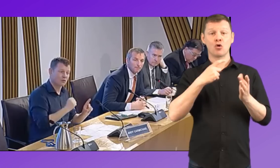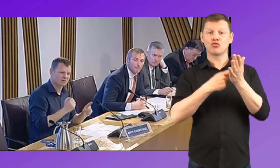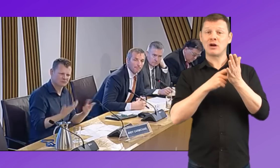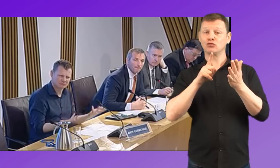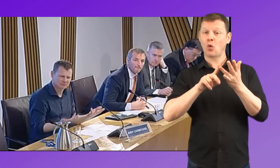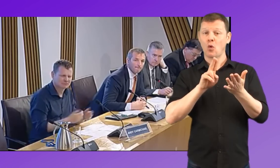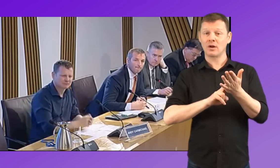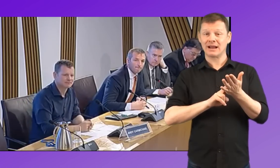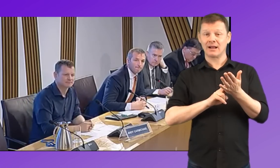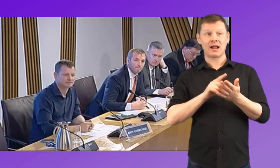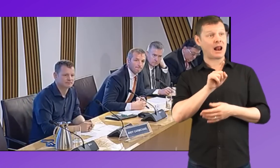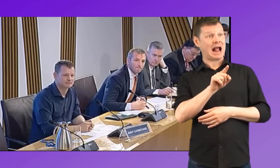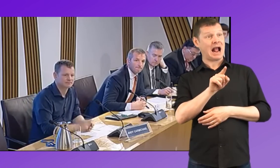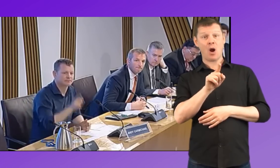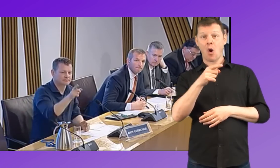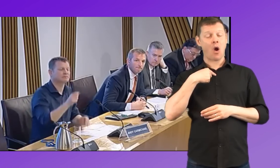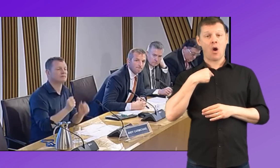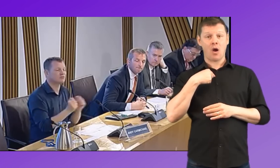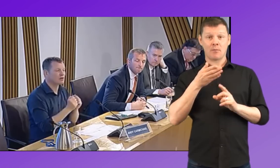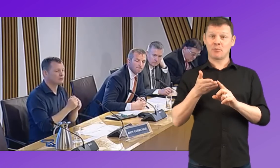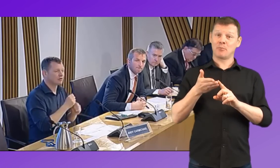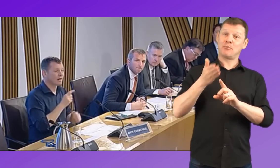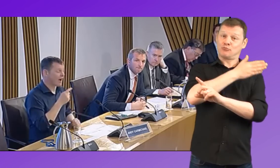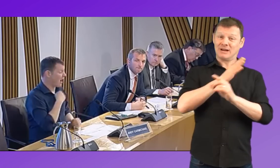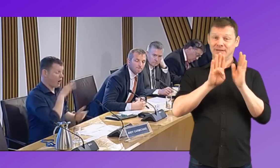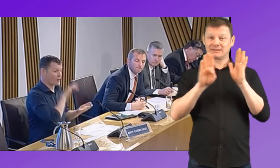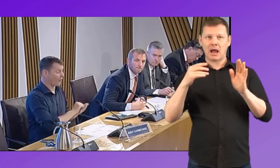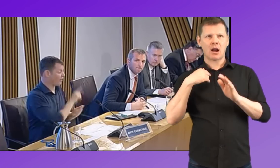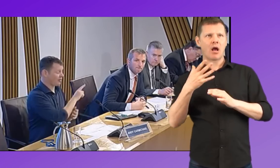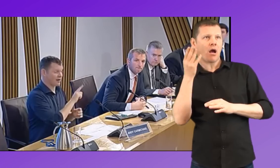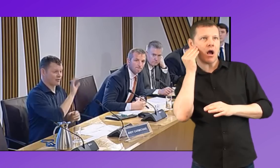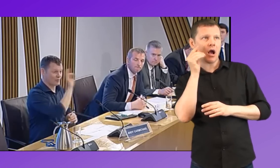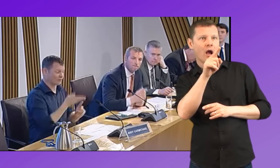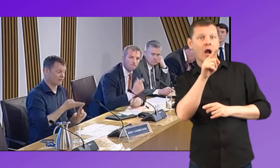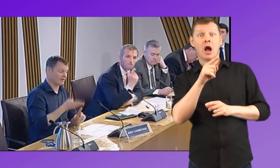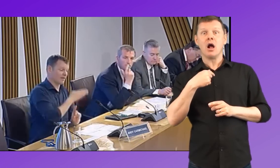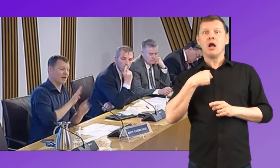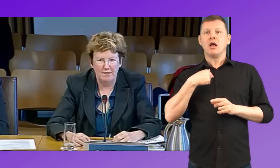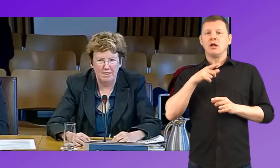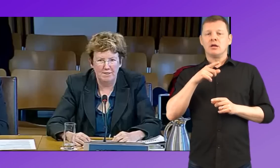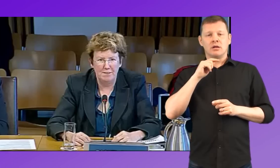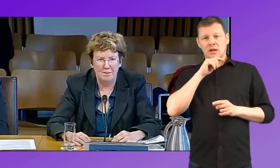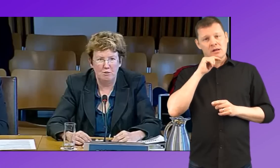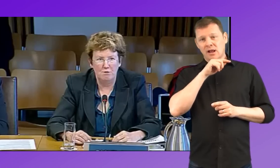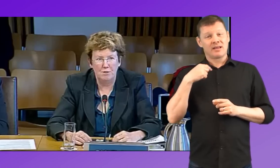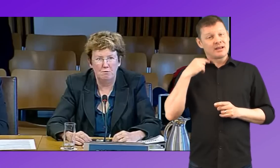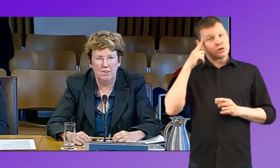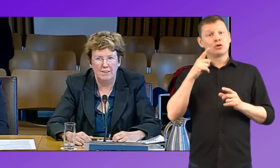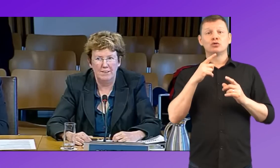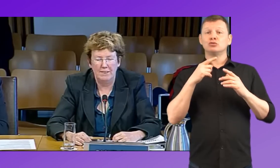Yeah, I'm really glad you asked that question. I caught it on the monitor downstairs, actually, as you were asking it to the previous panel. And I think the Standards in Scotland Schools Act leading